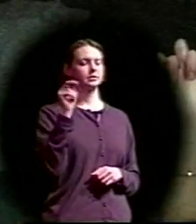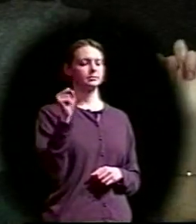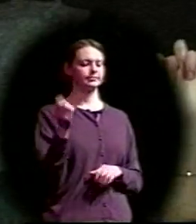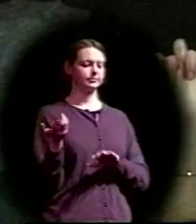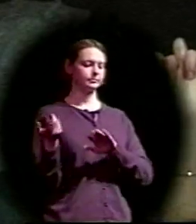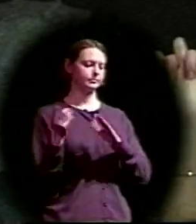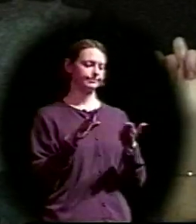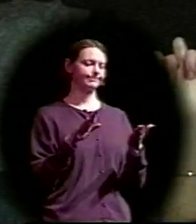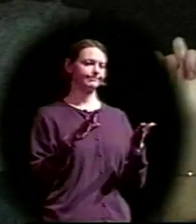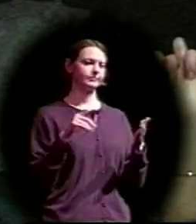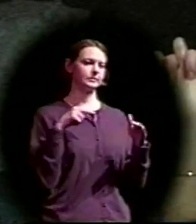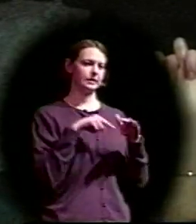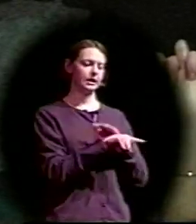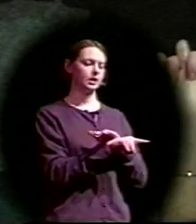buried in a mass grave.